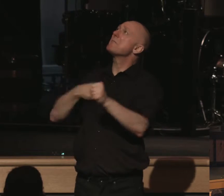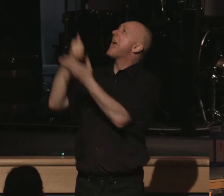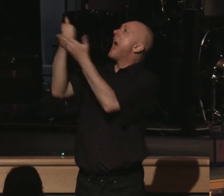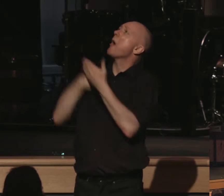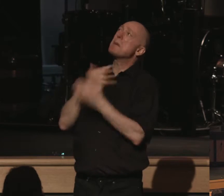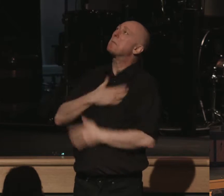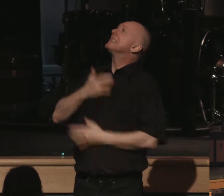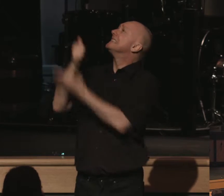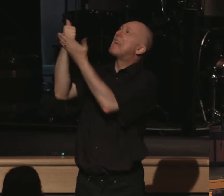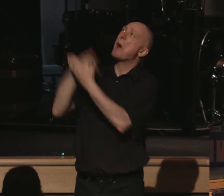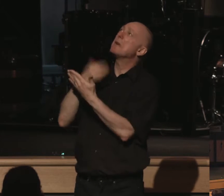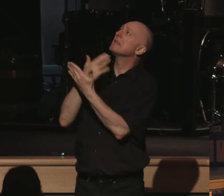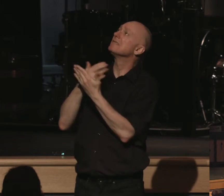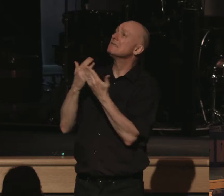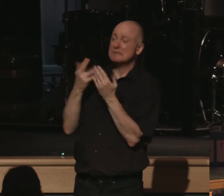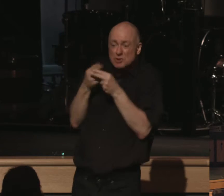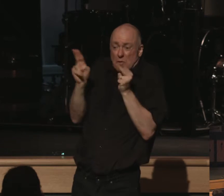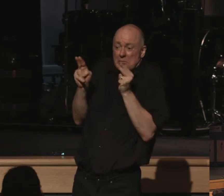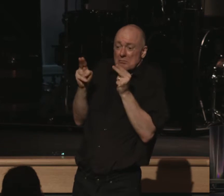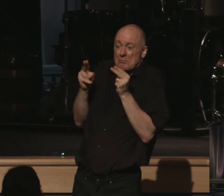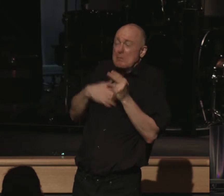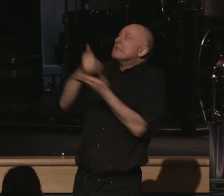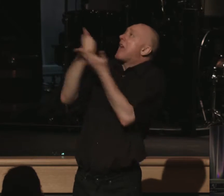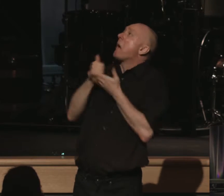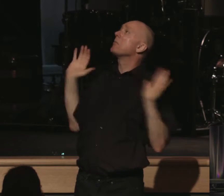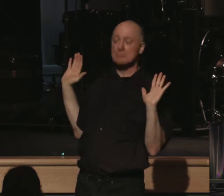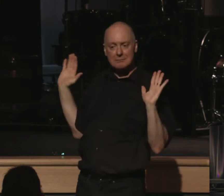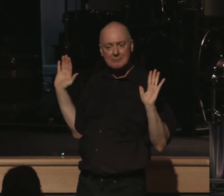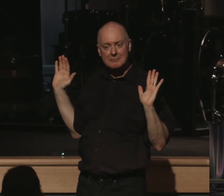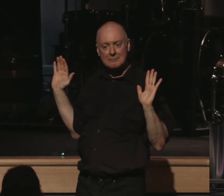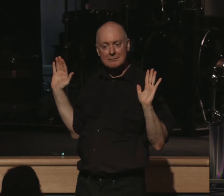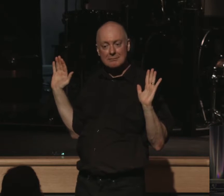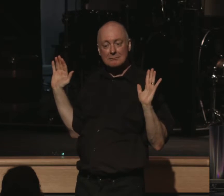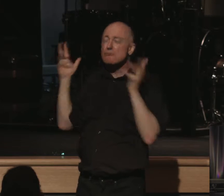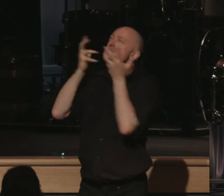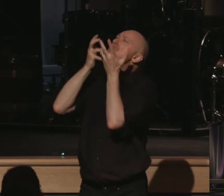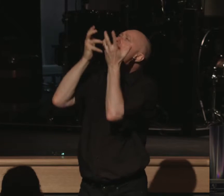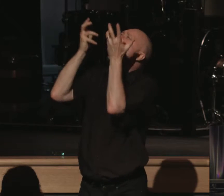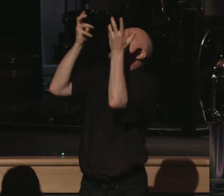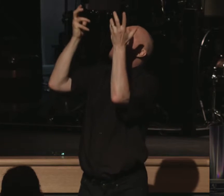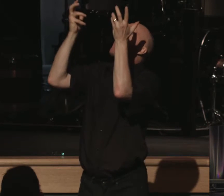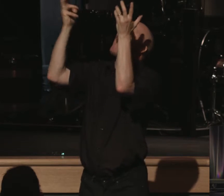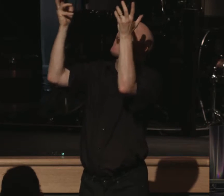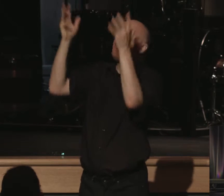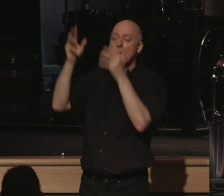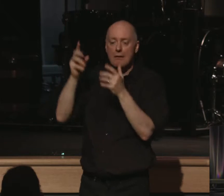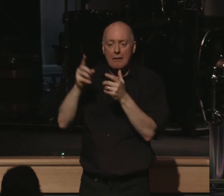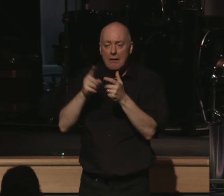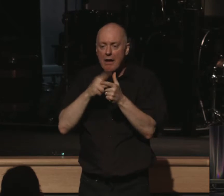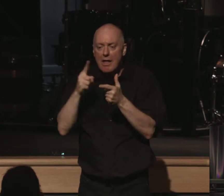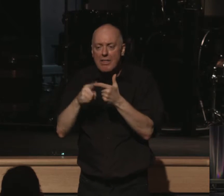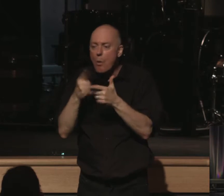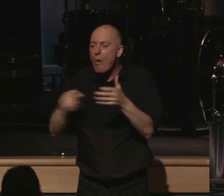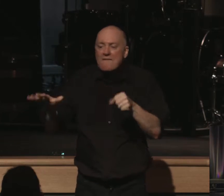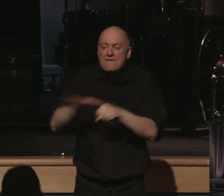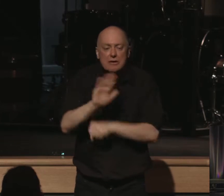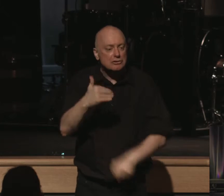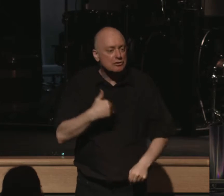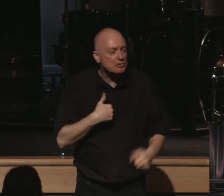Help, please help, please help, Lord. This is what he cries out for. And what does he find? What is his soul? What fills his soul with